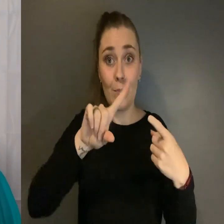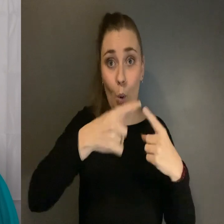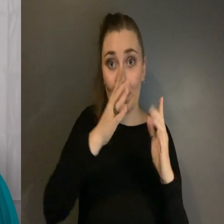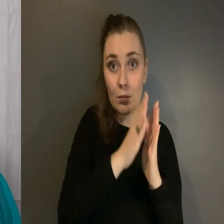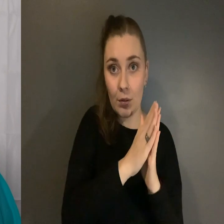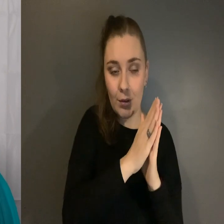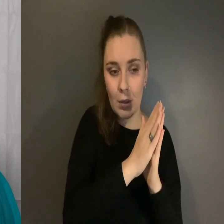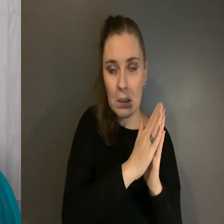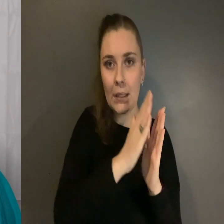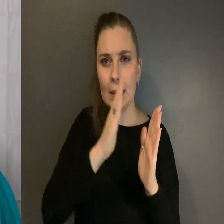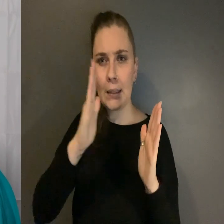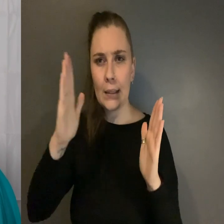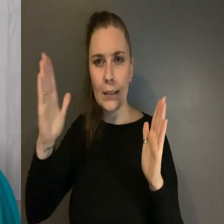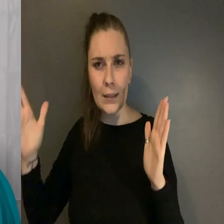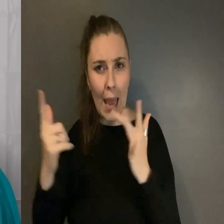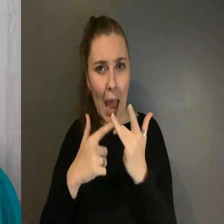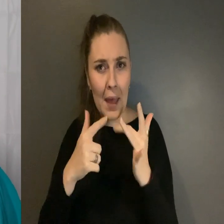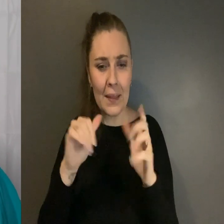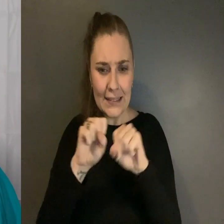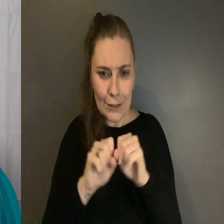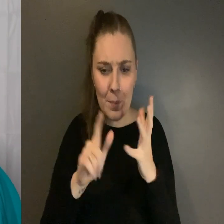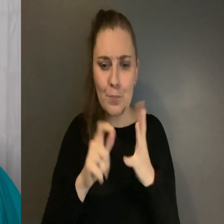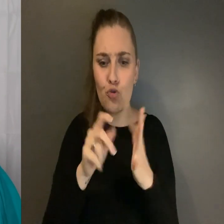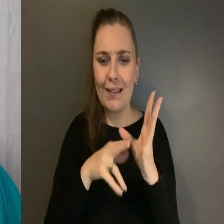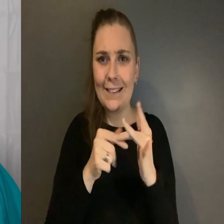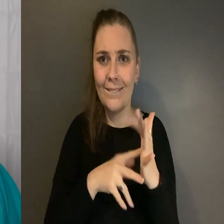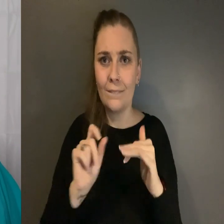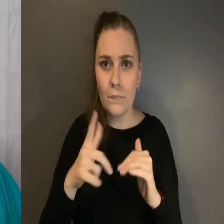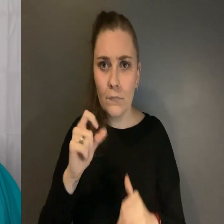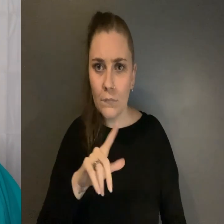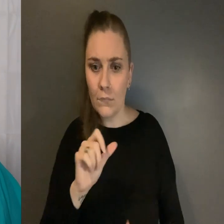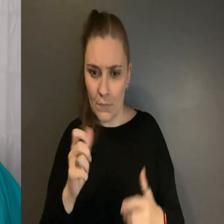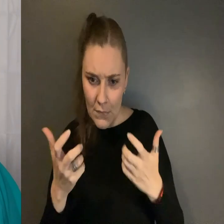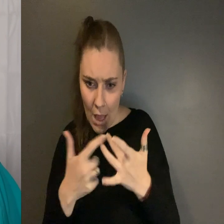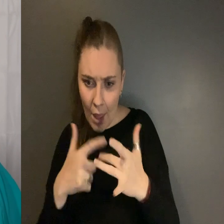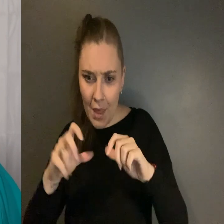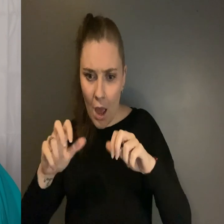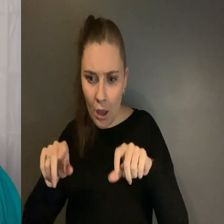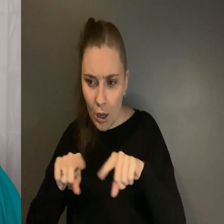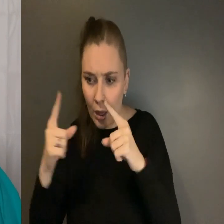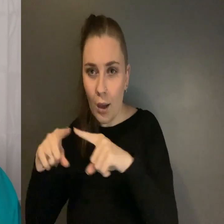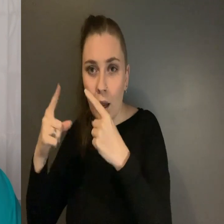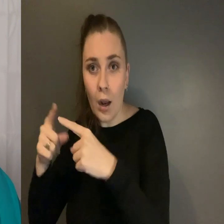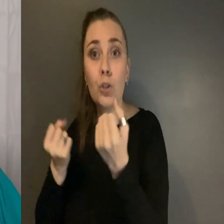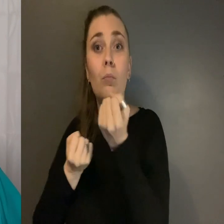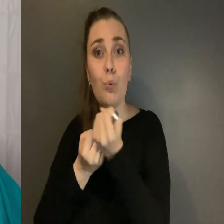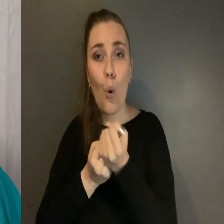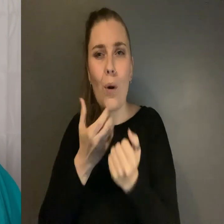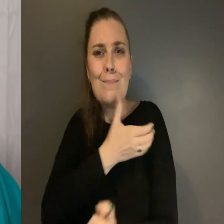look beyond punitive systems And create many alternatives that support and empower a wide range